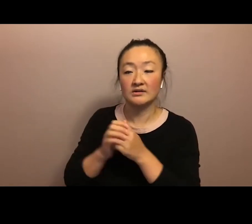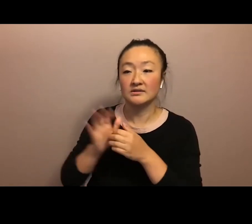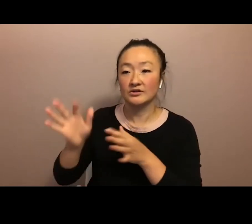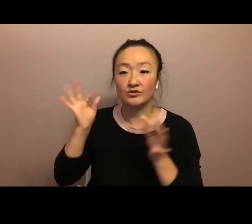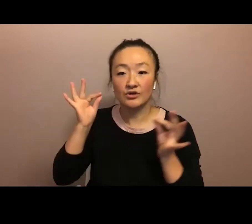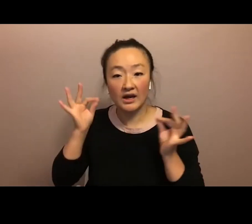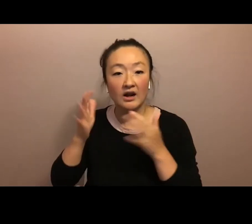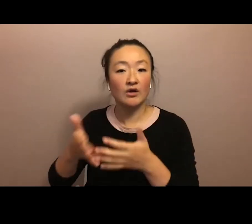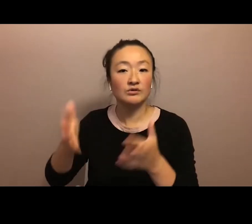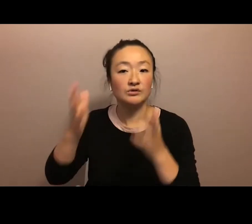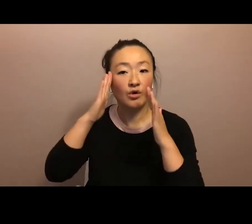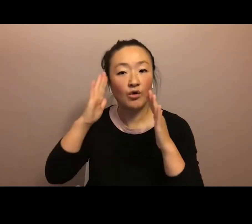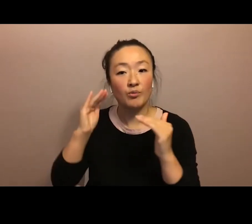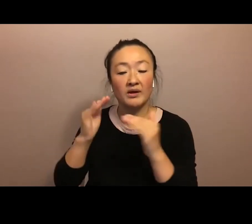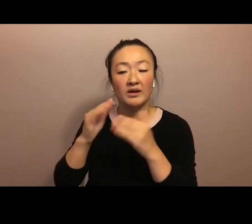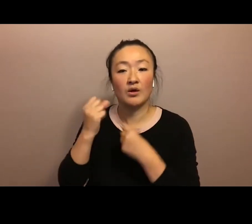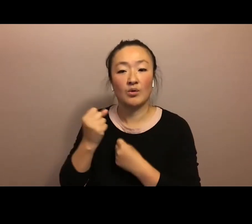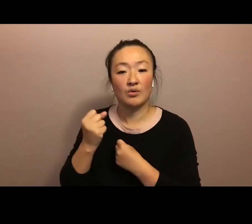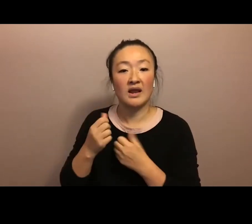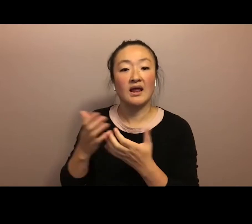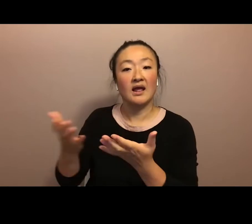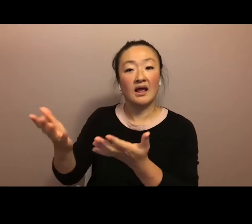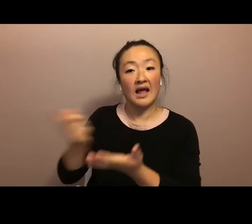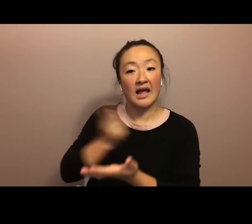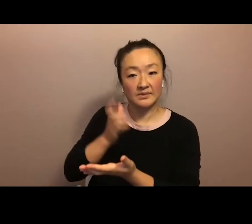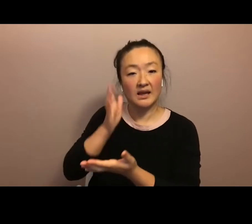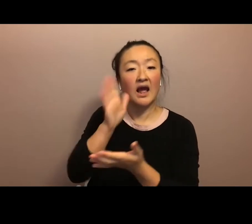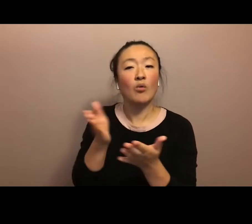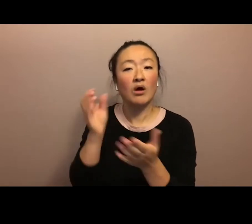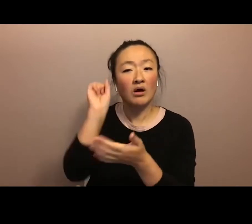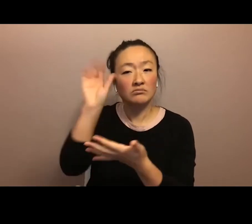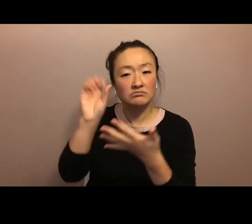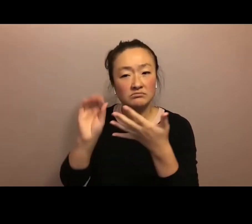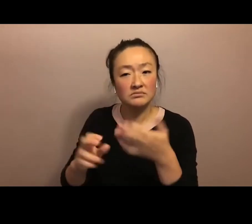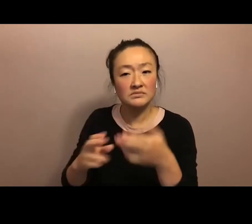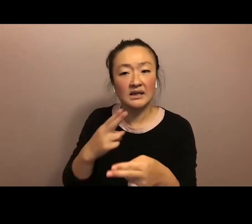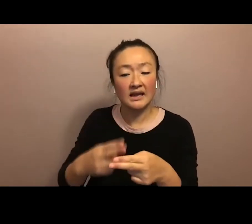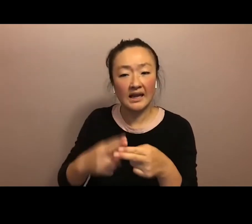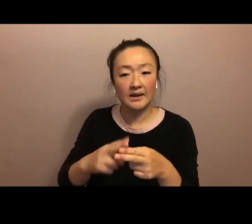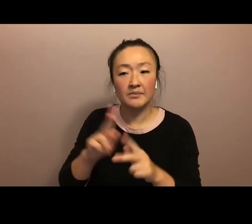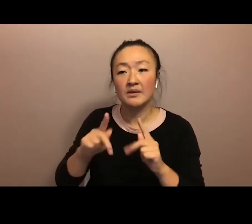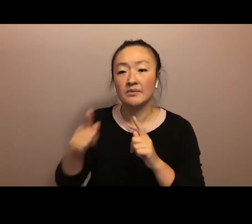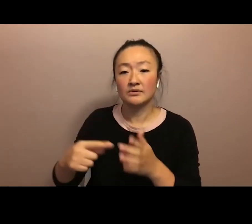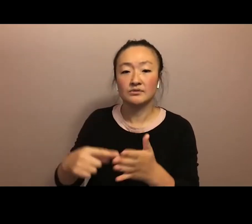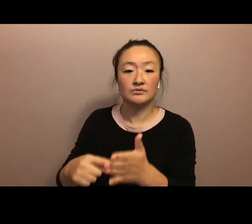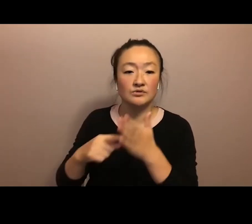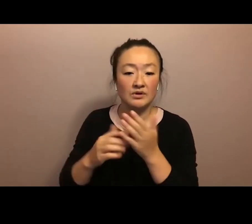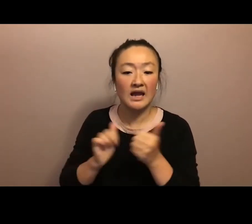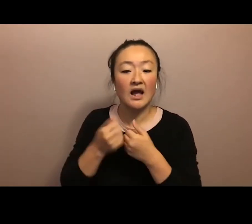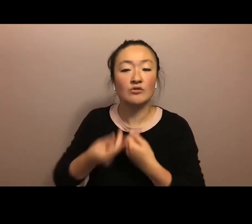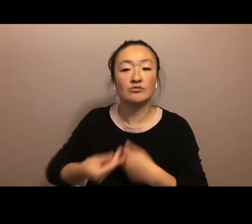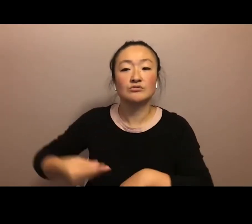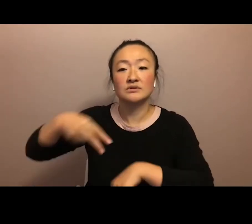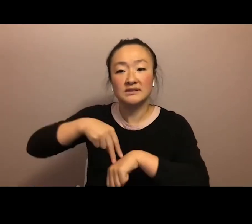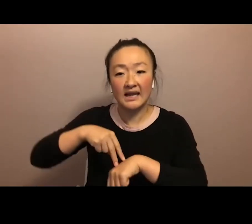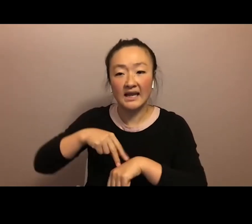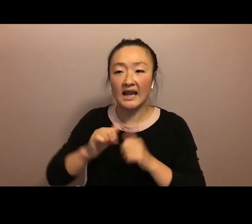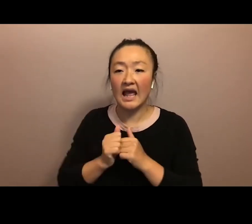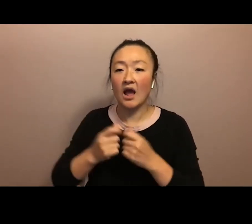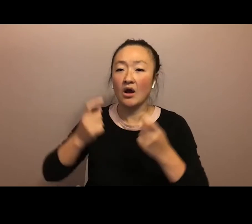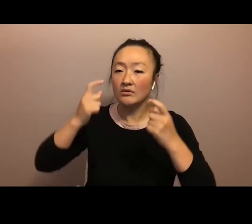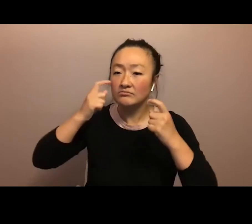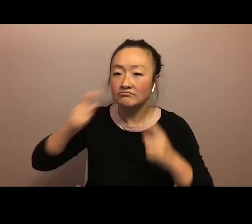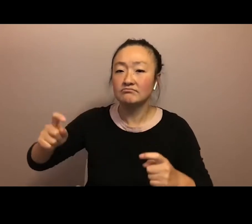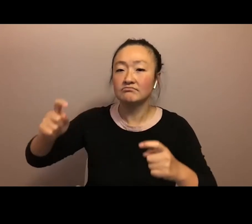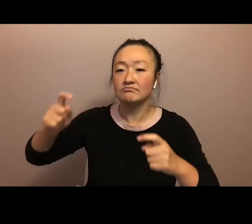Ask me and I will recount their names, all 38 of kupuna who showed us mo'opuna how to stand, how I wept and wept